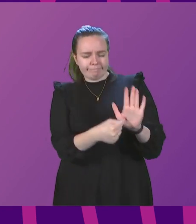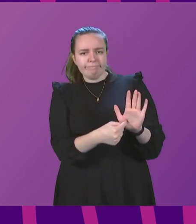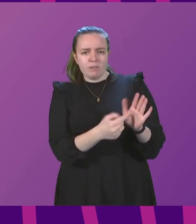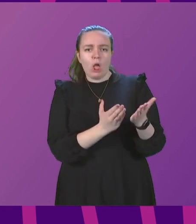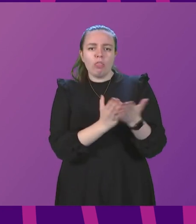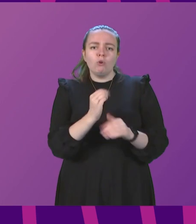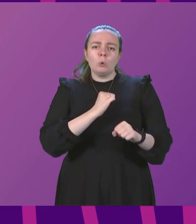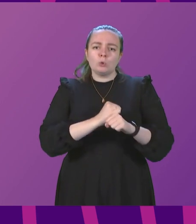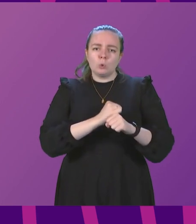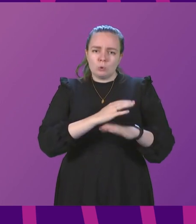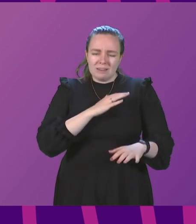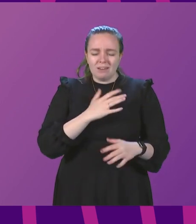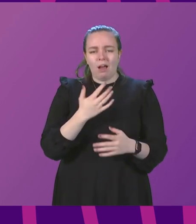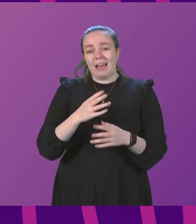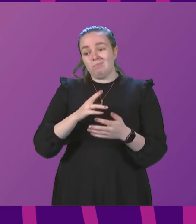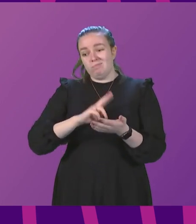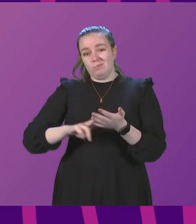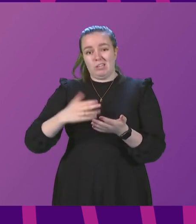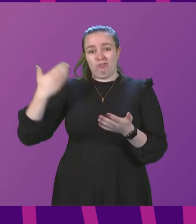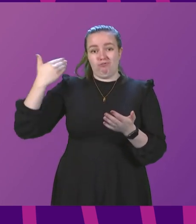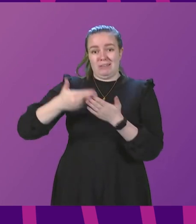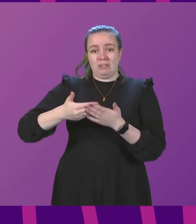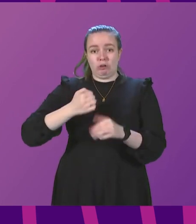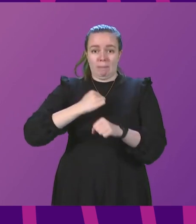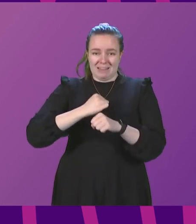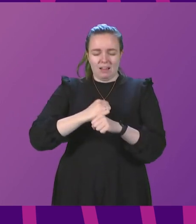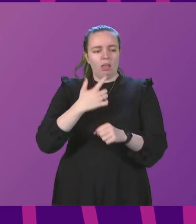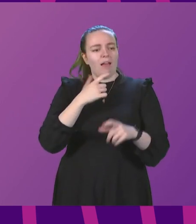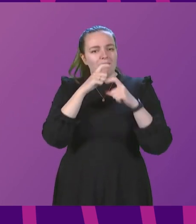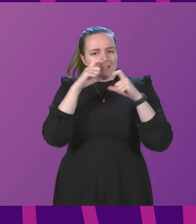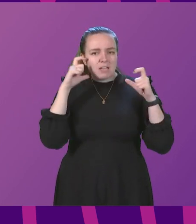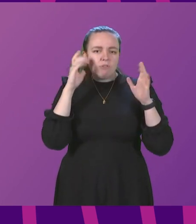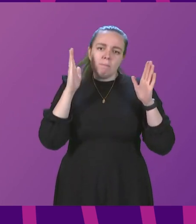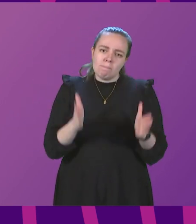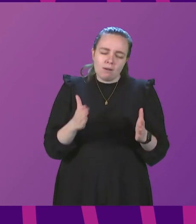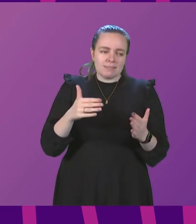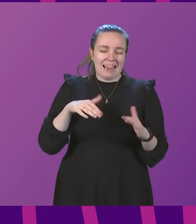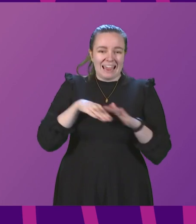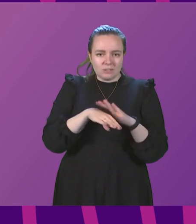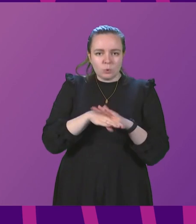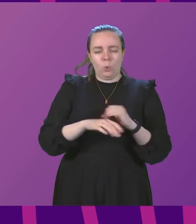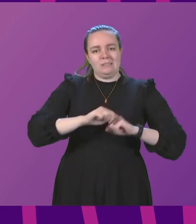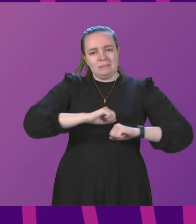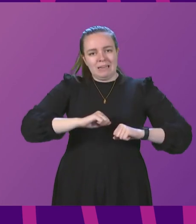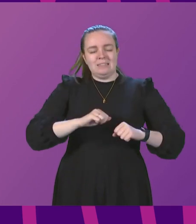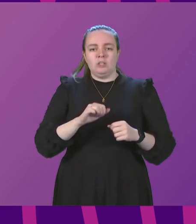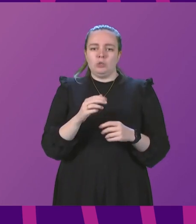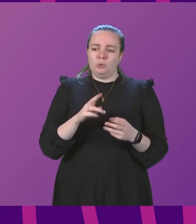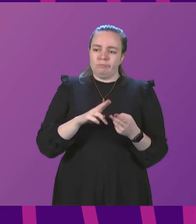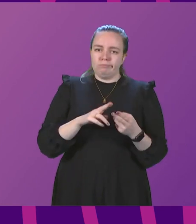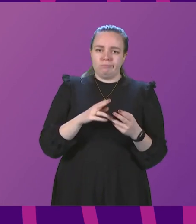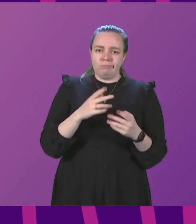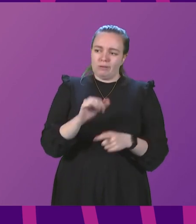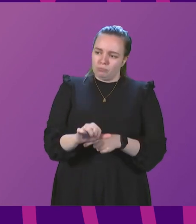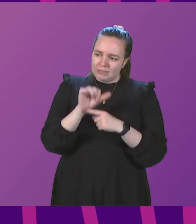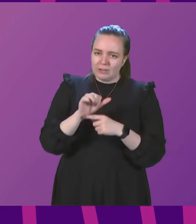social media and also traditional media campaigns that face coverings should still be worn in indoor spaces to increase protection and cut down on the transmission